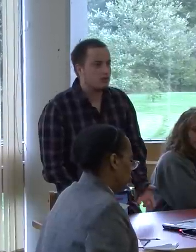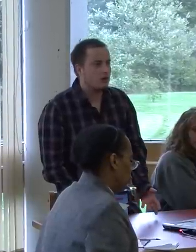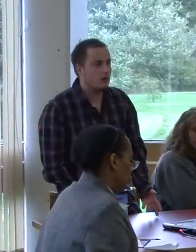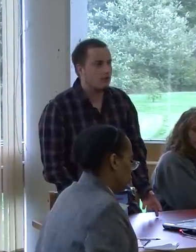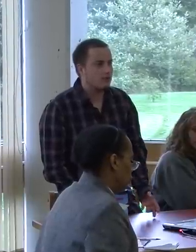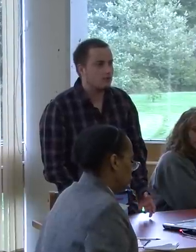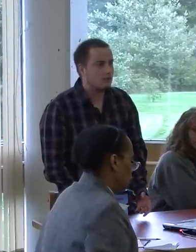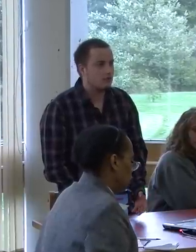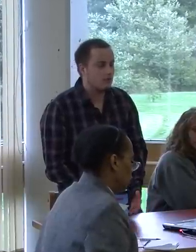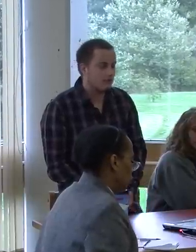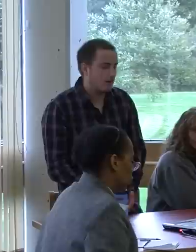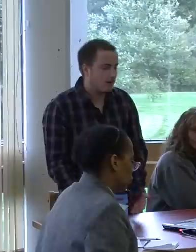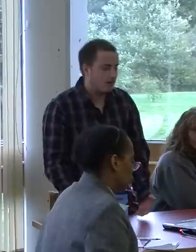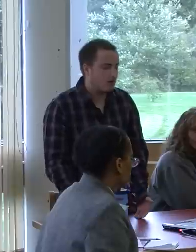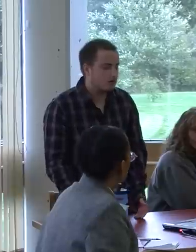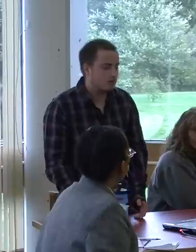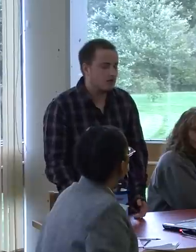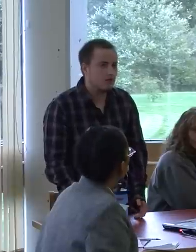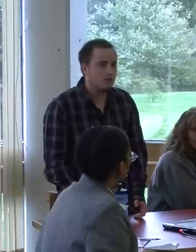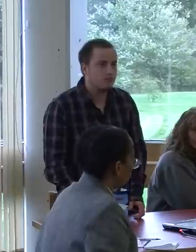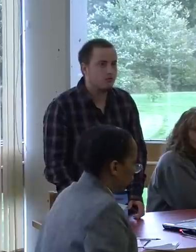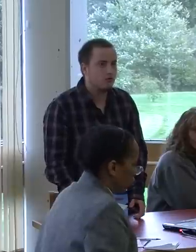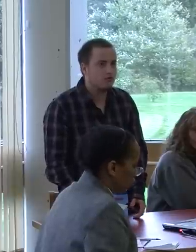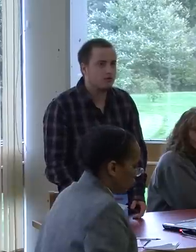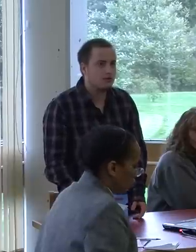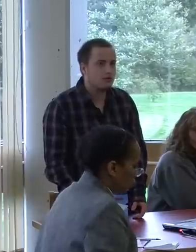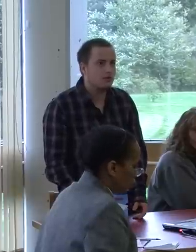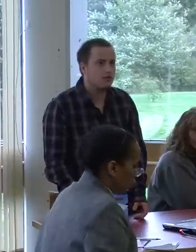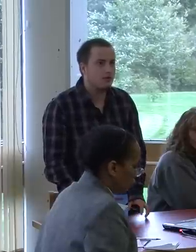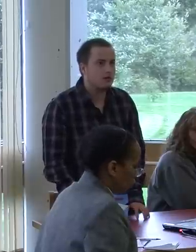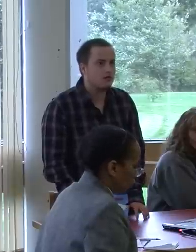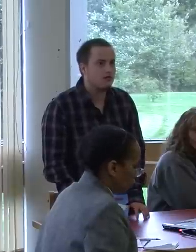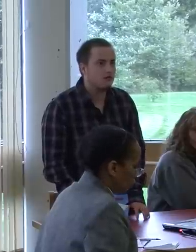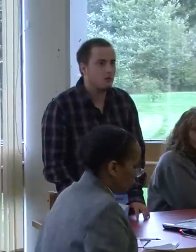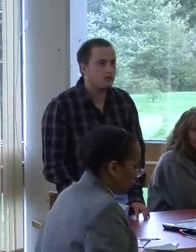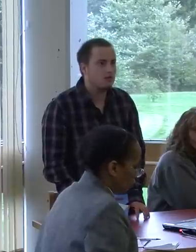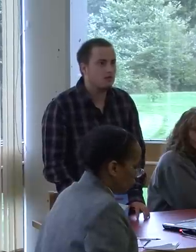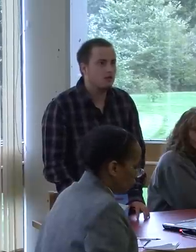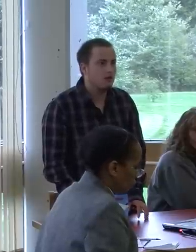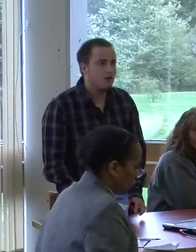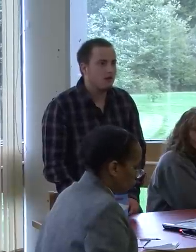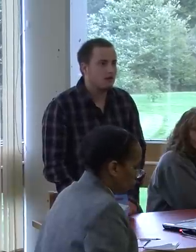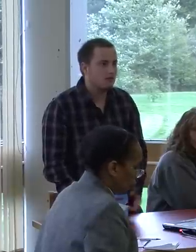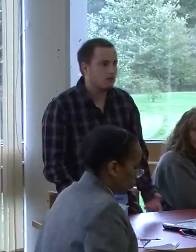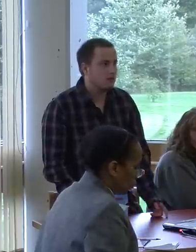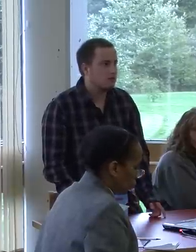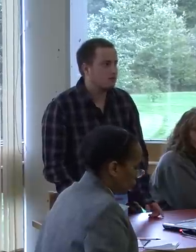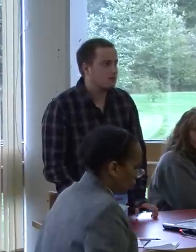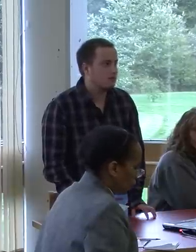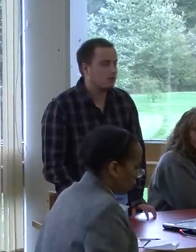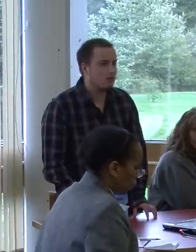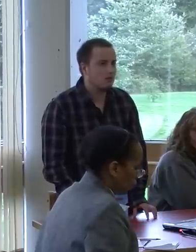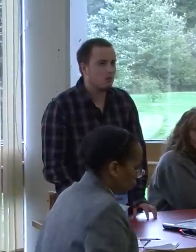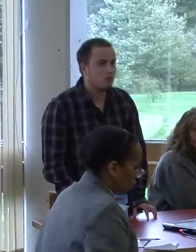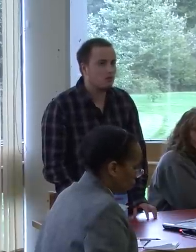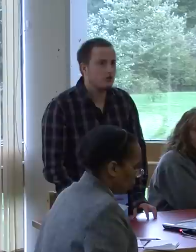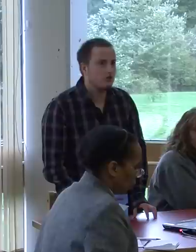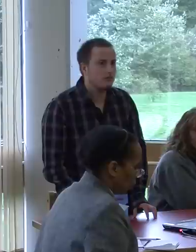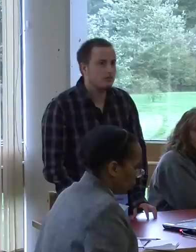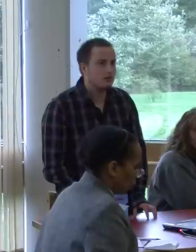ultimately proved to be ineffective for me and led to me getting the cochlear implant.